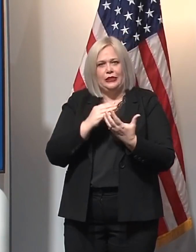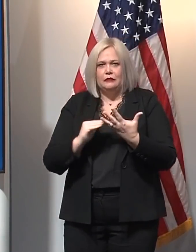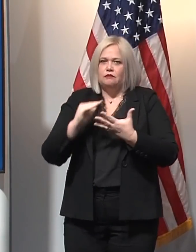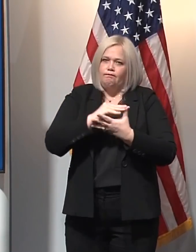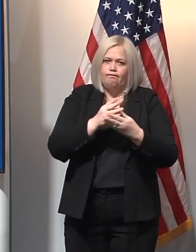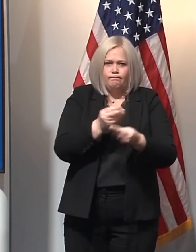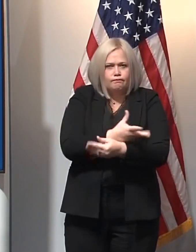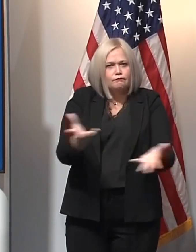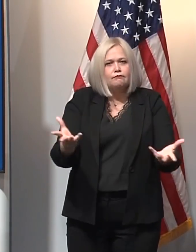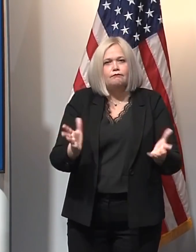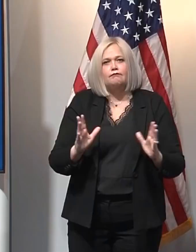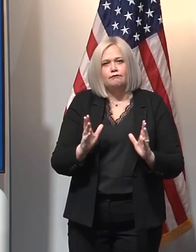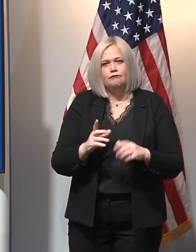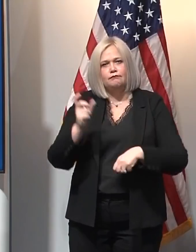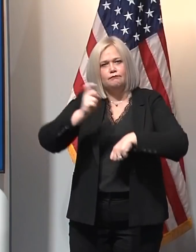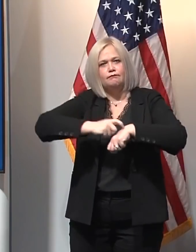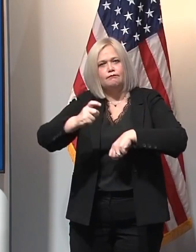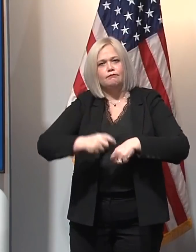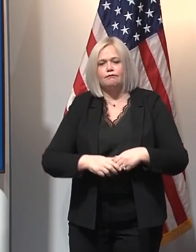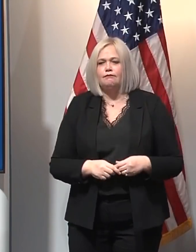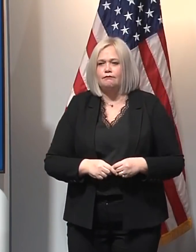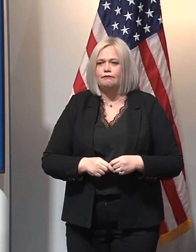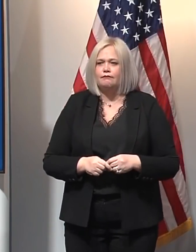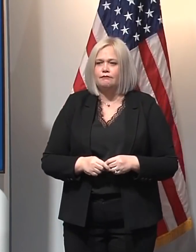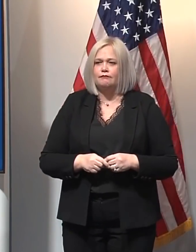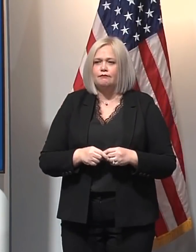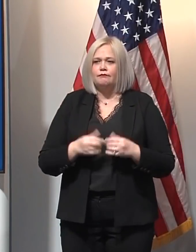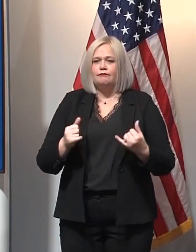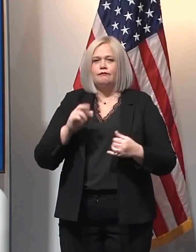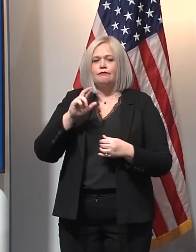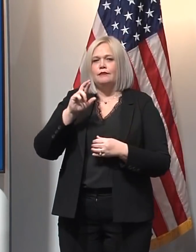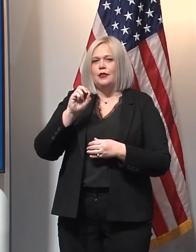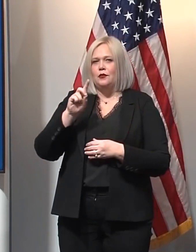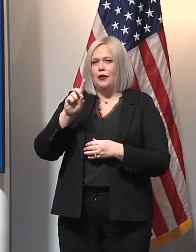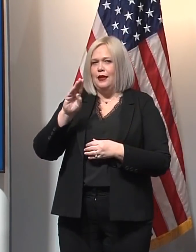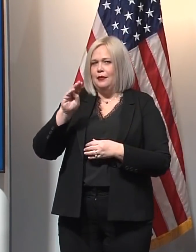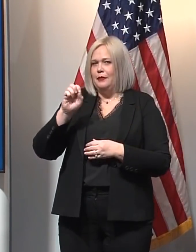All right, couple more questions. We'll turn over to Rod Maloney with WDIB.